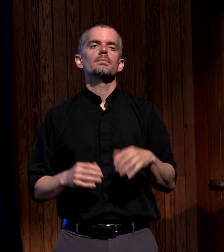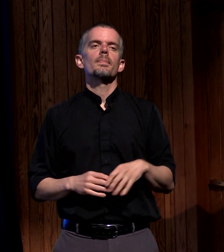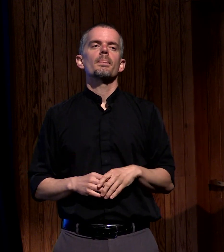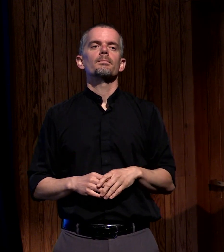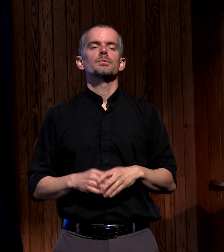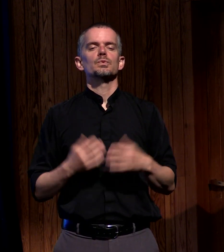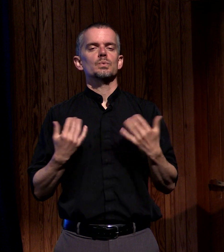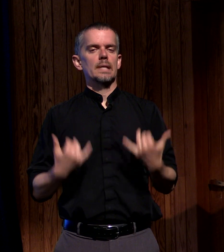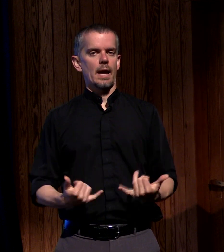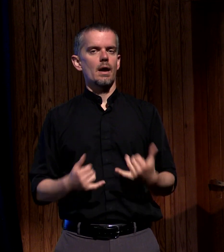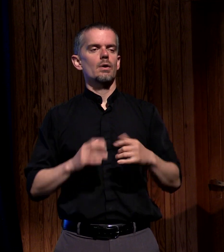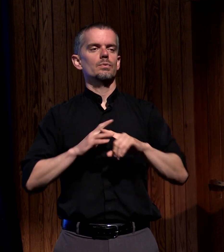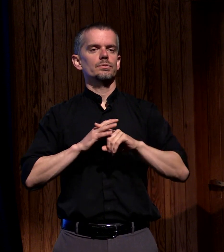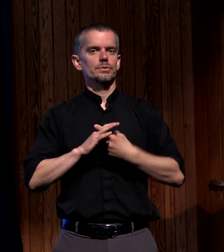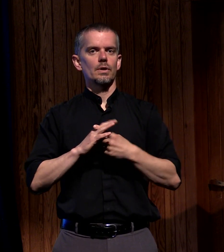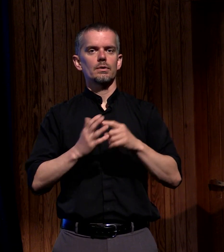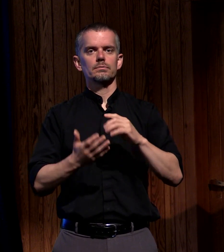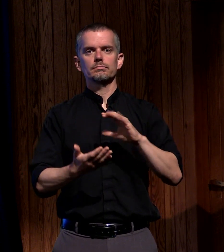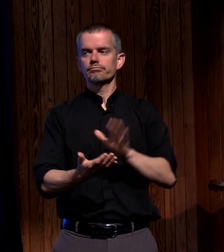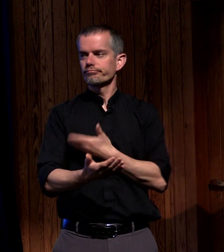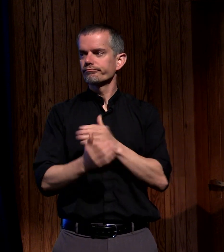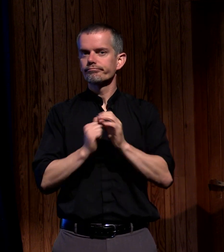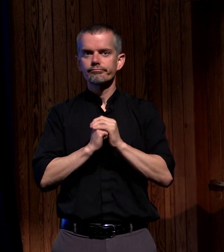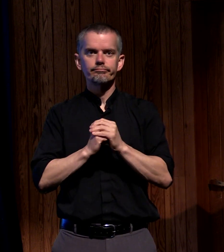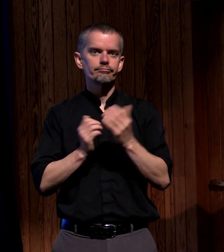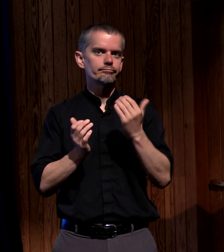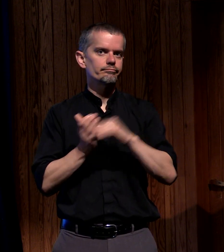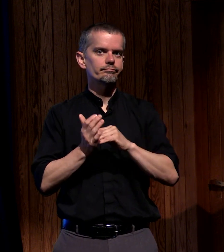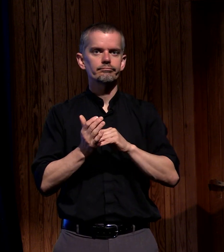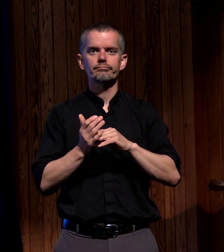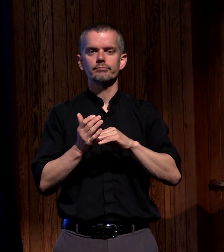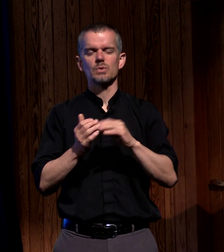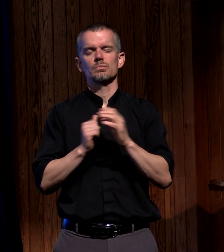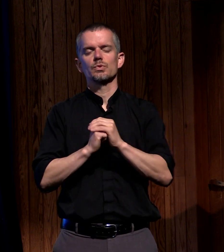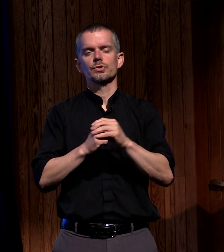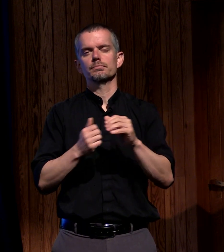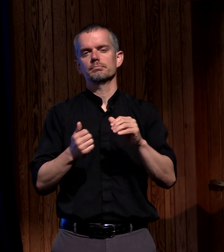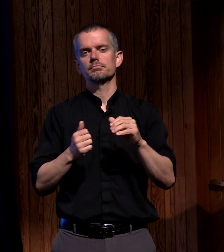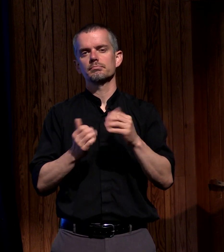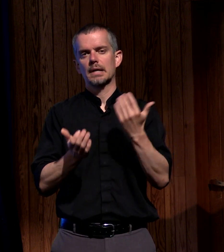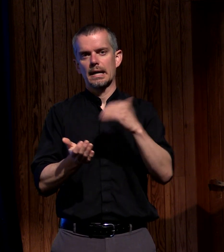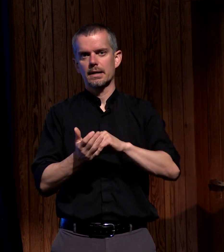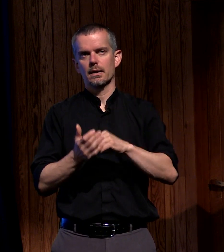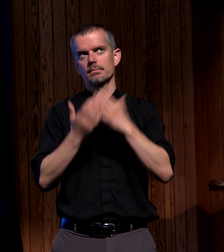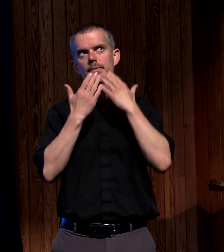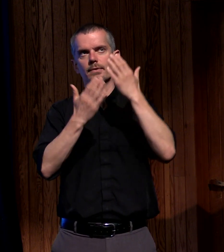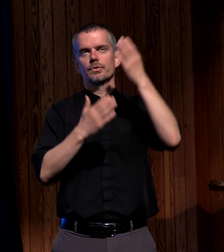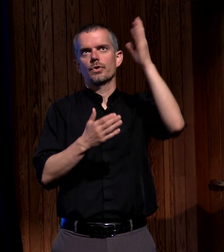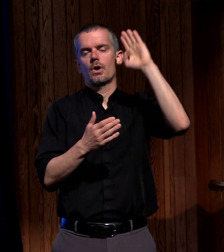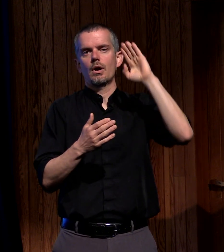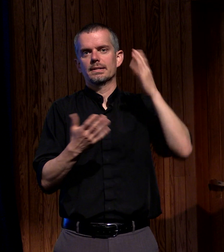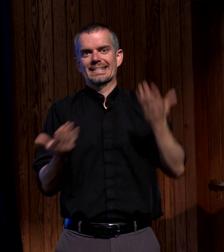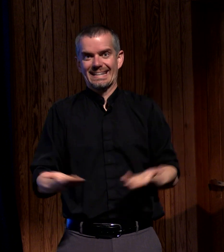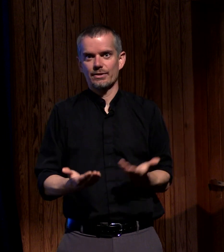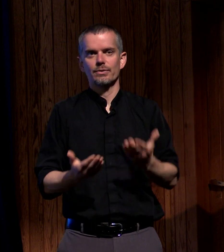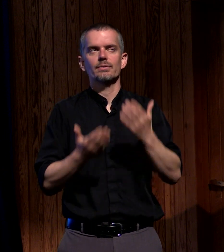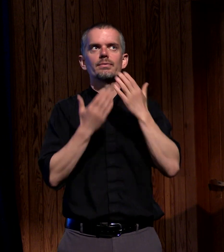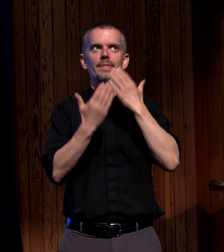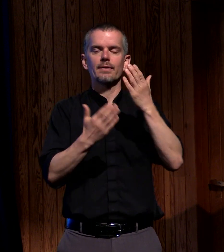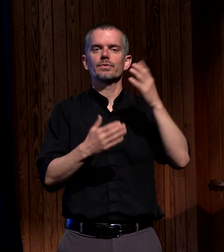expectant of what God will do in our midst thankful that he sent us his Holy Spirit on that